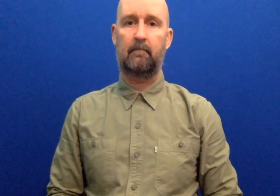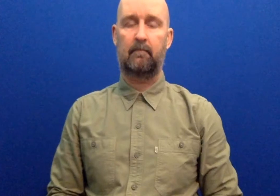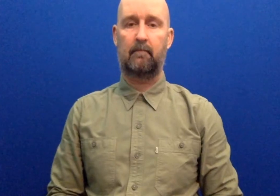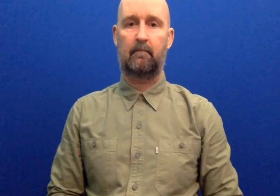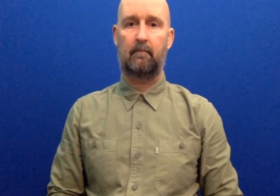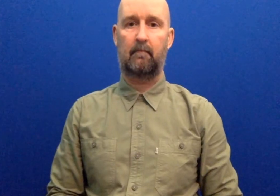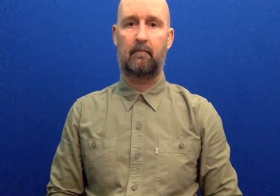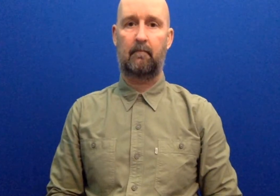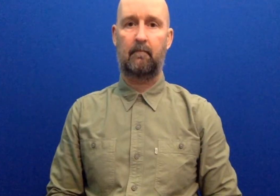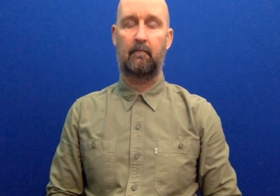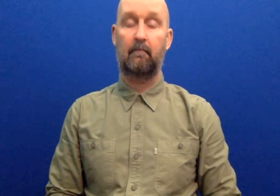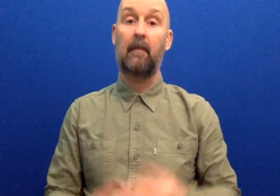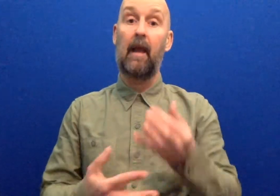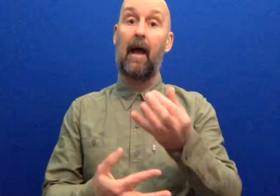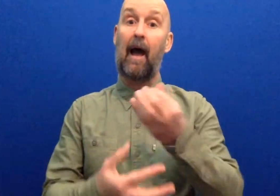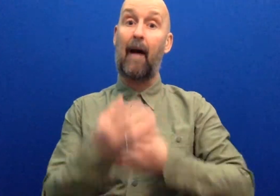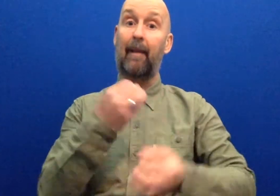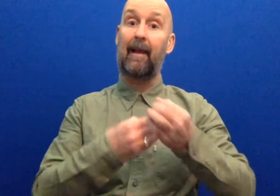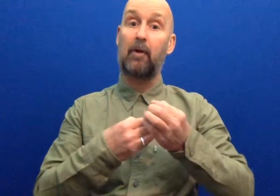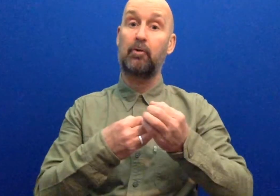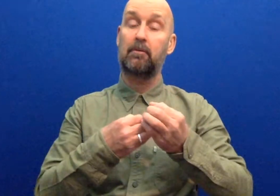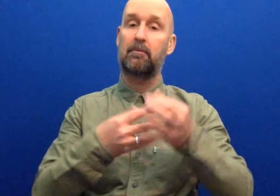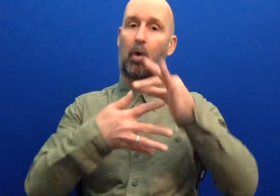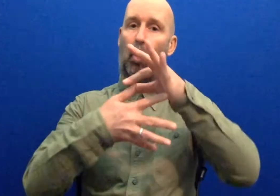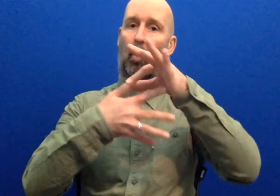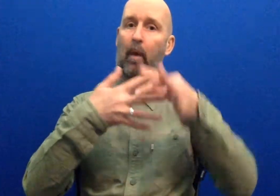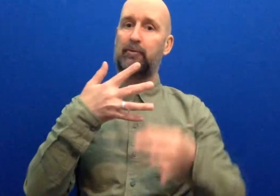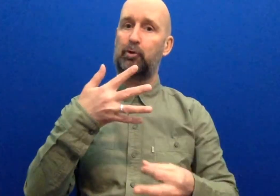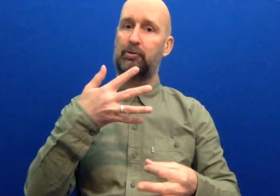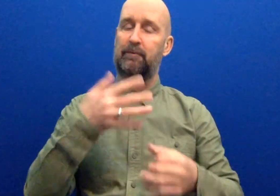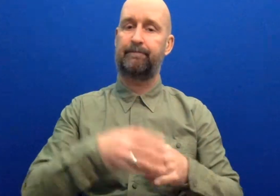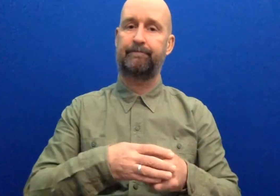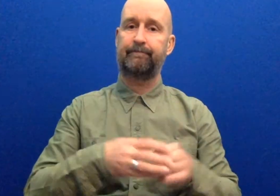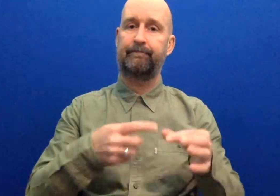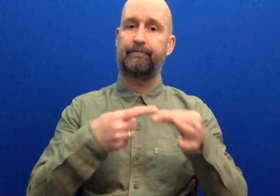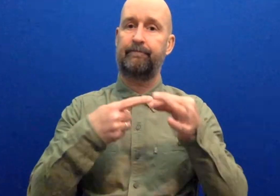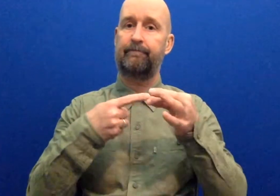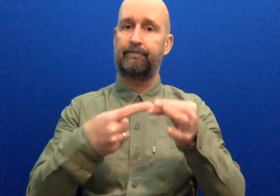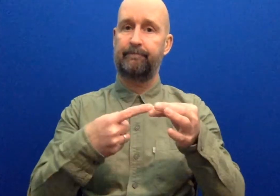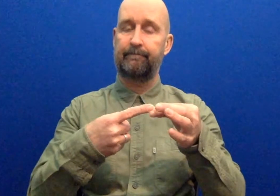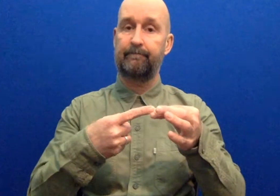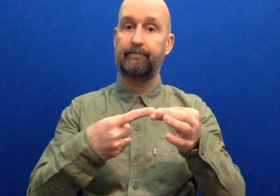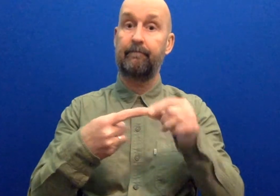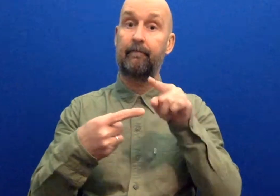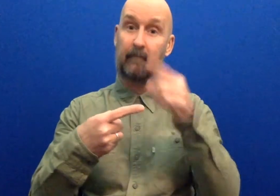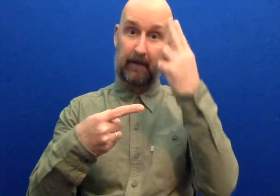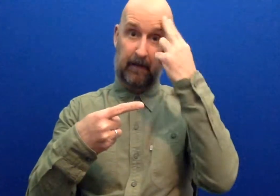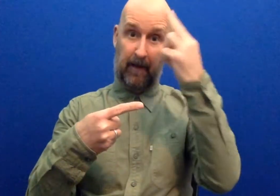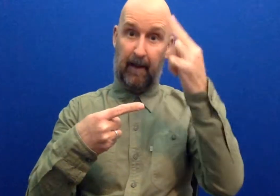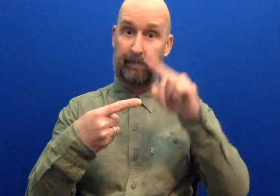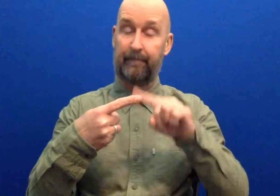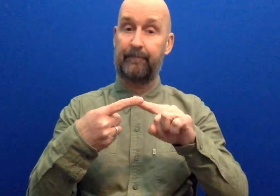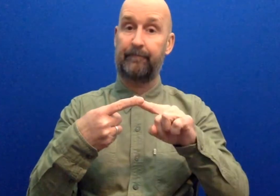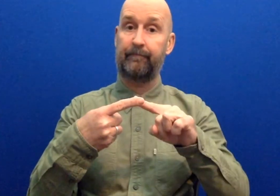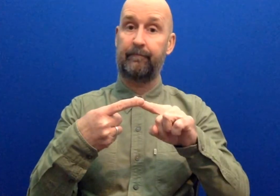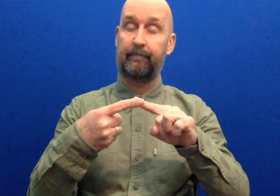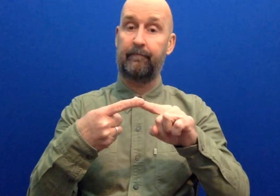Application Questions. Number 1. Your name. Number 2.